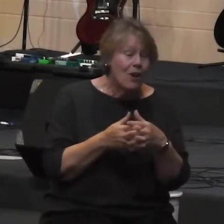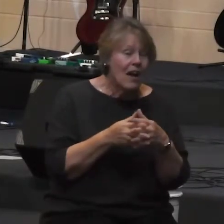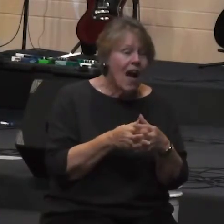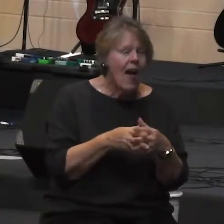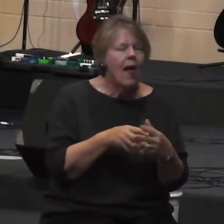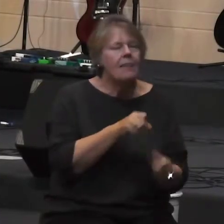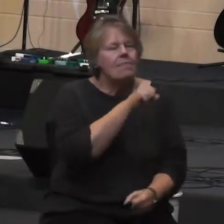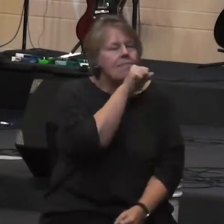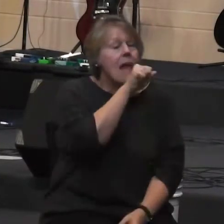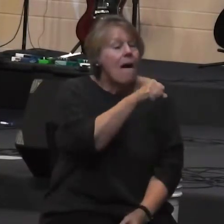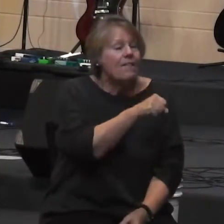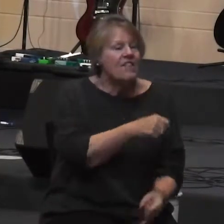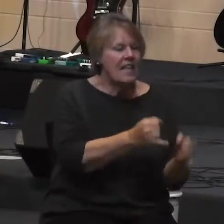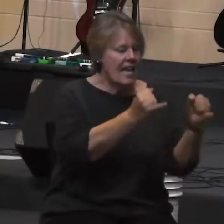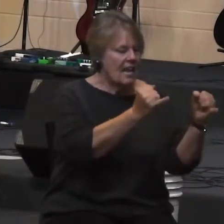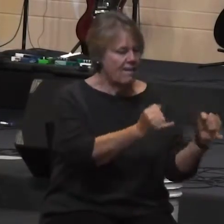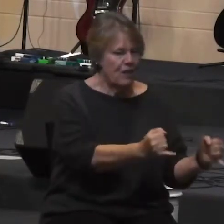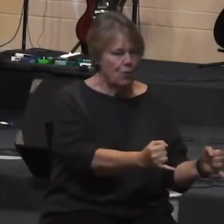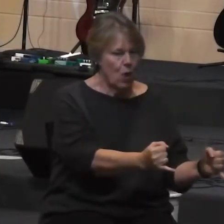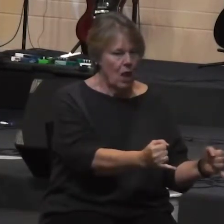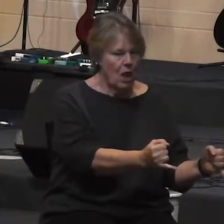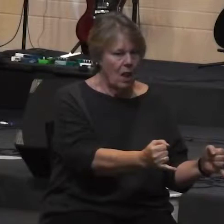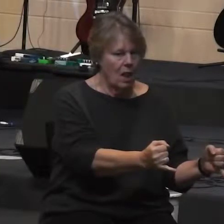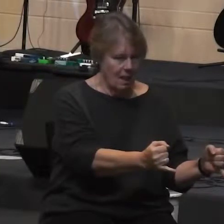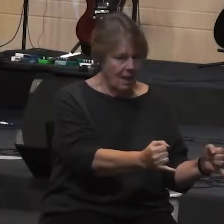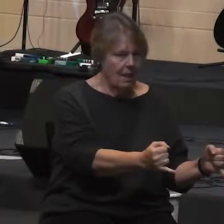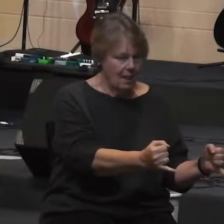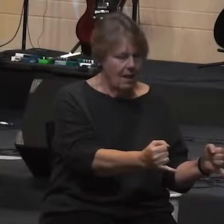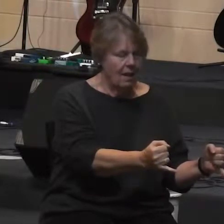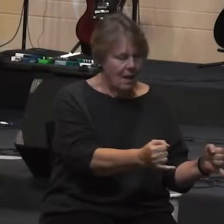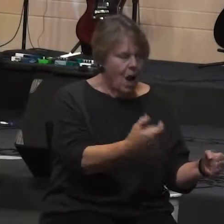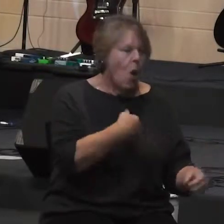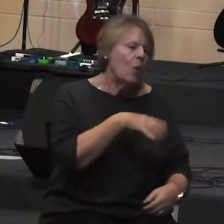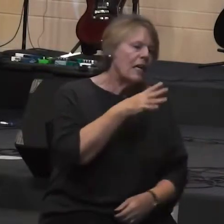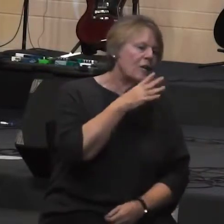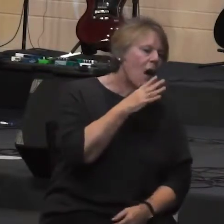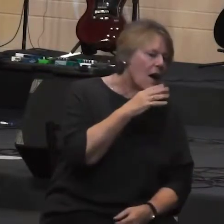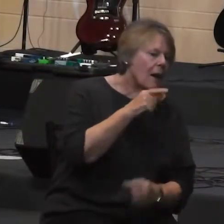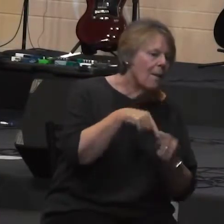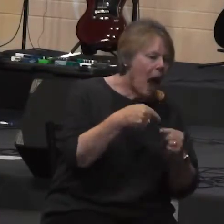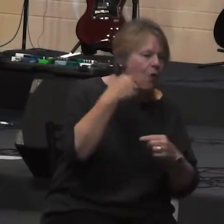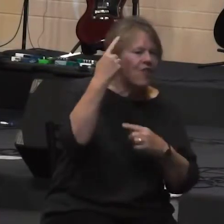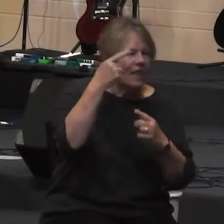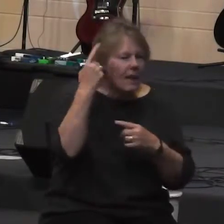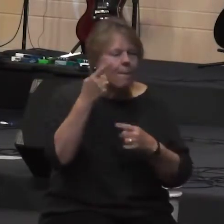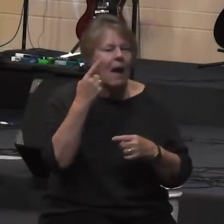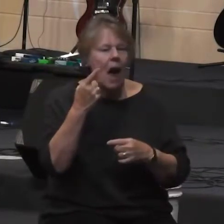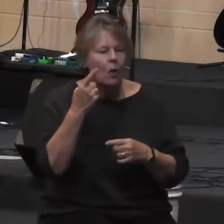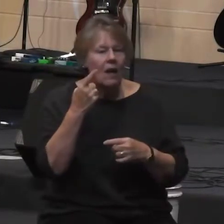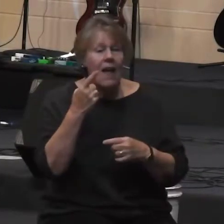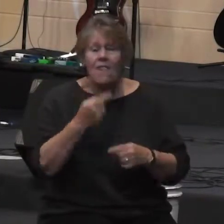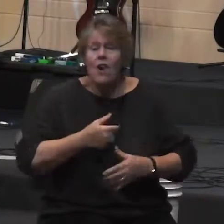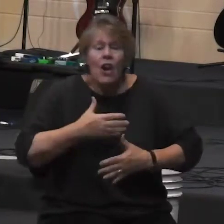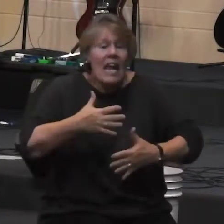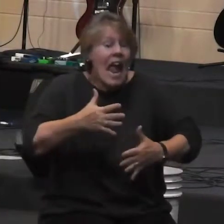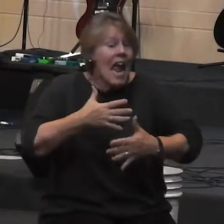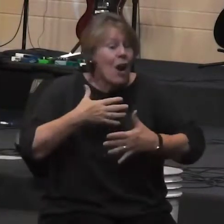We talk about, we think about, our, the very air that we breathe as modern Western Americans is an